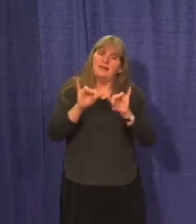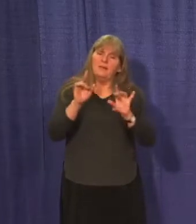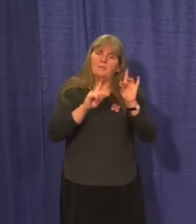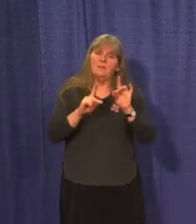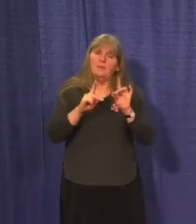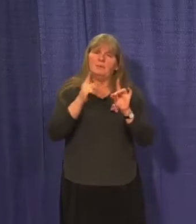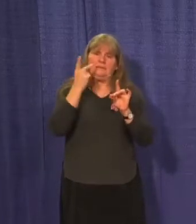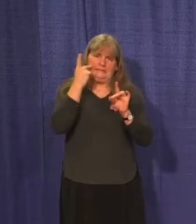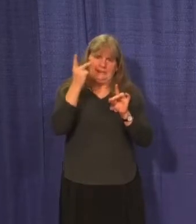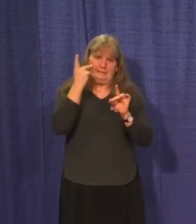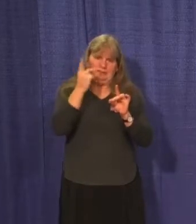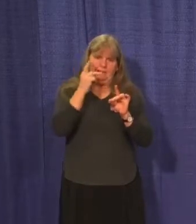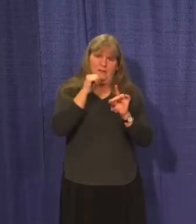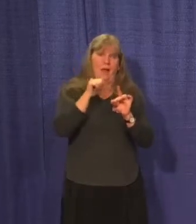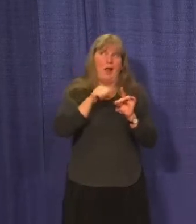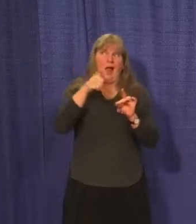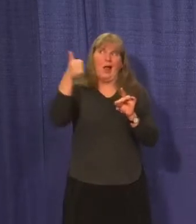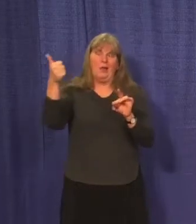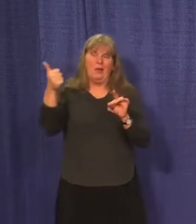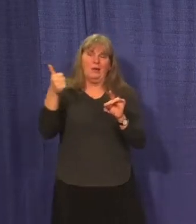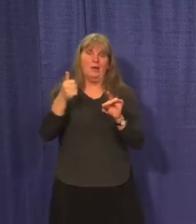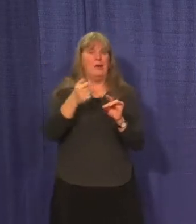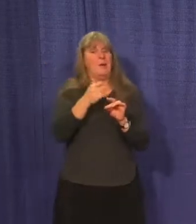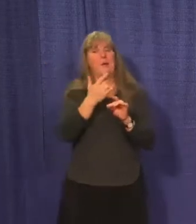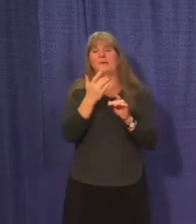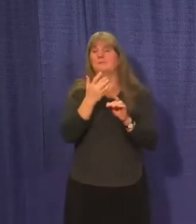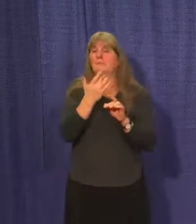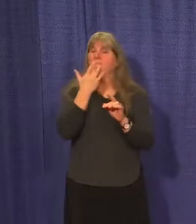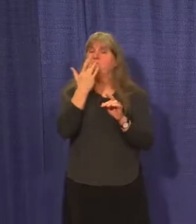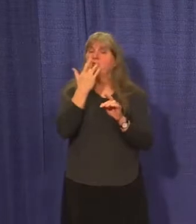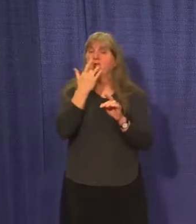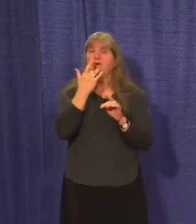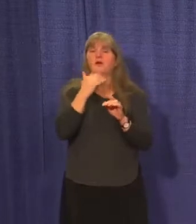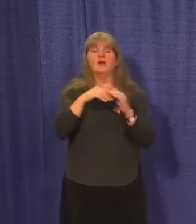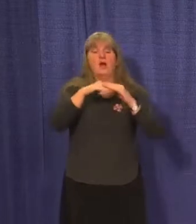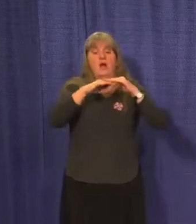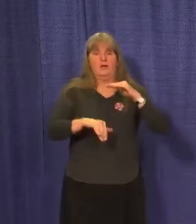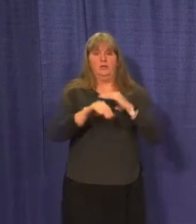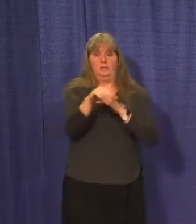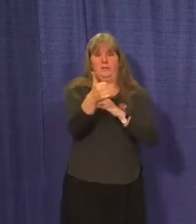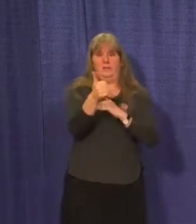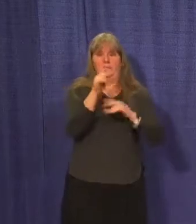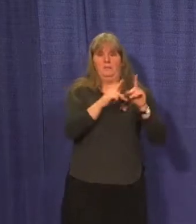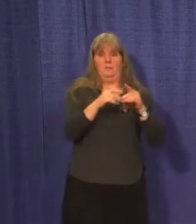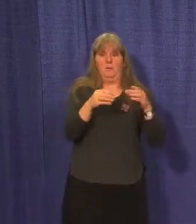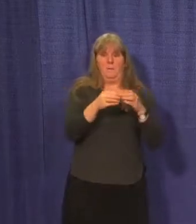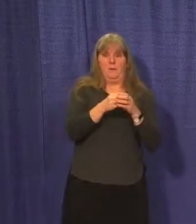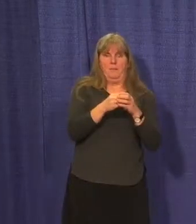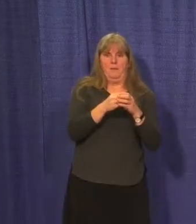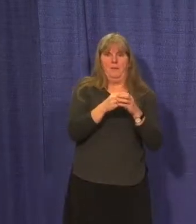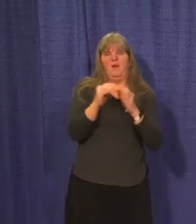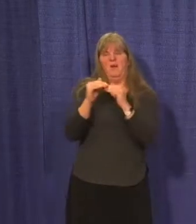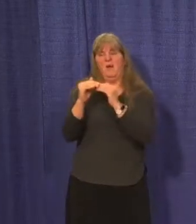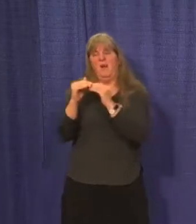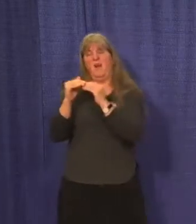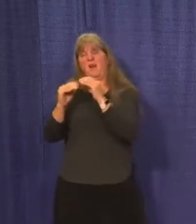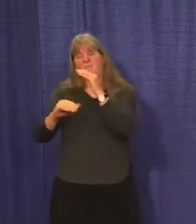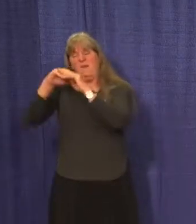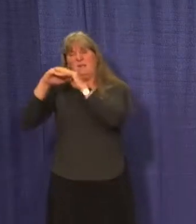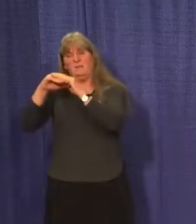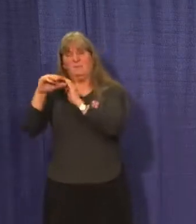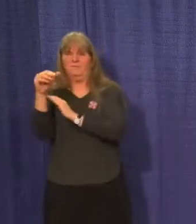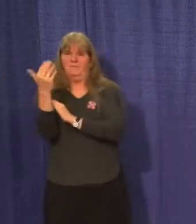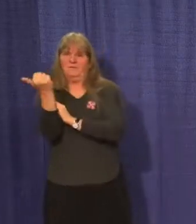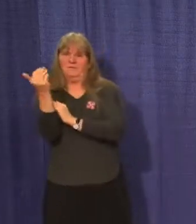bubble. The ideal bubble is under 10 people with the maximum limit of 15. For some who have been